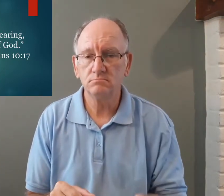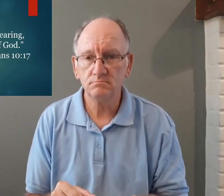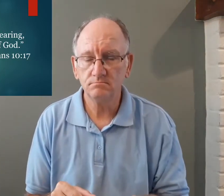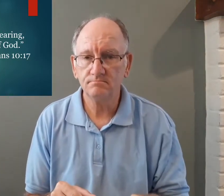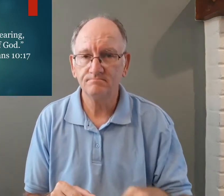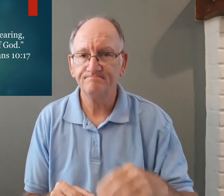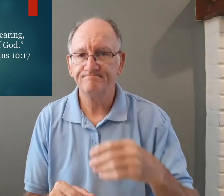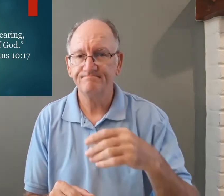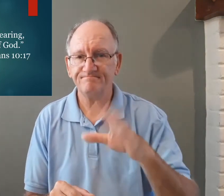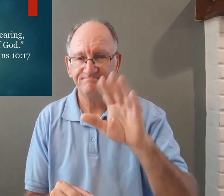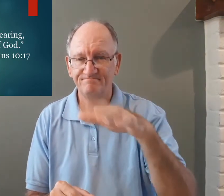now if you can imagine